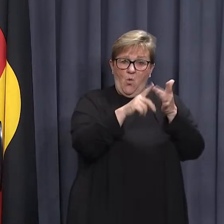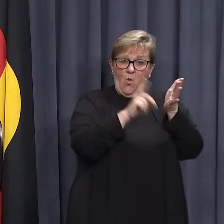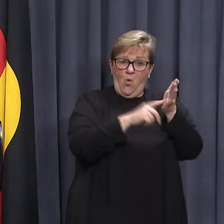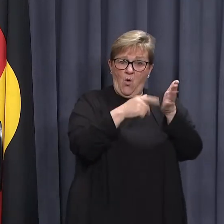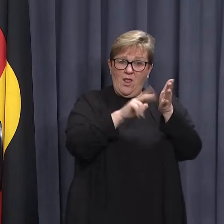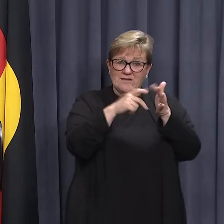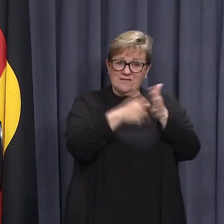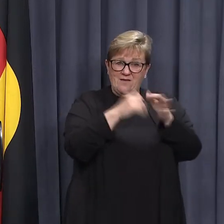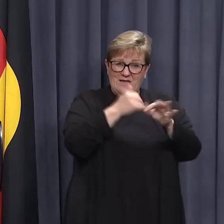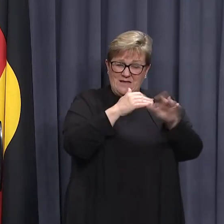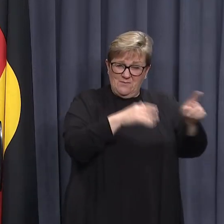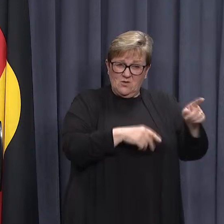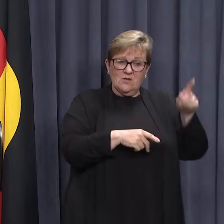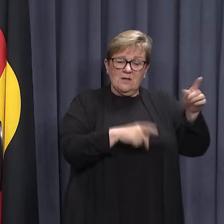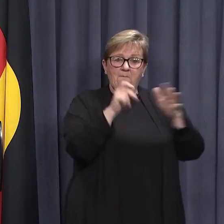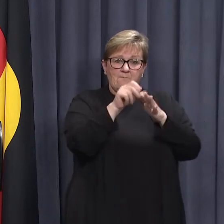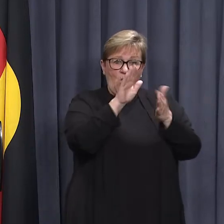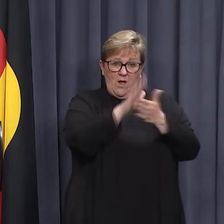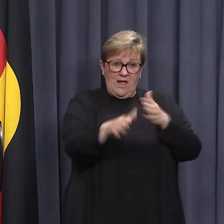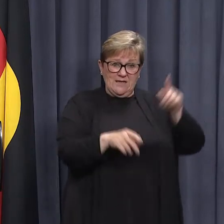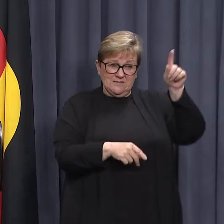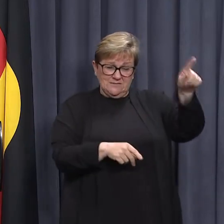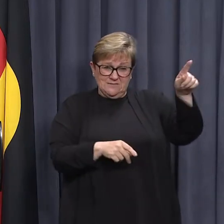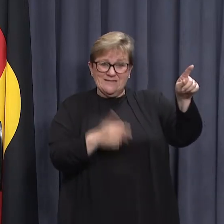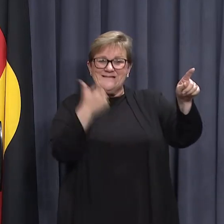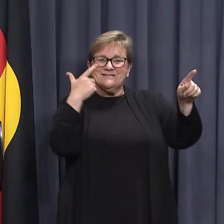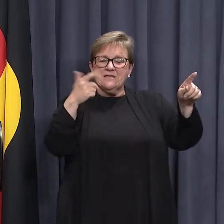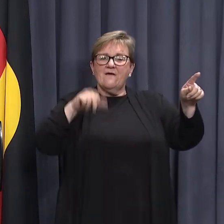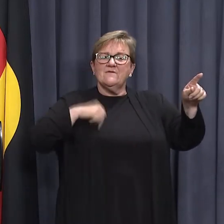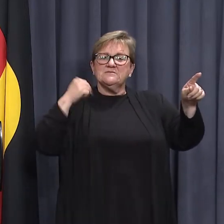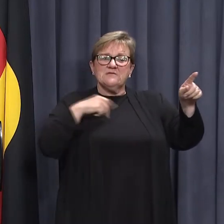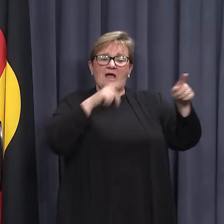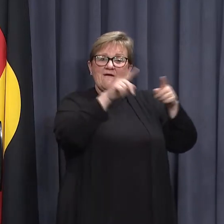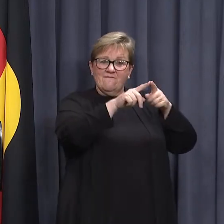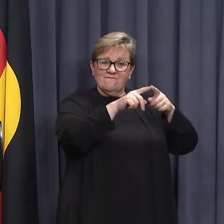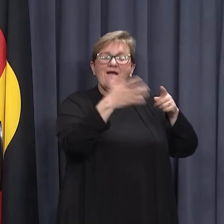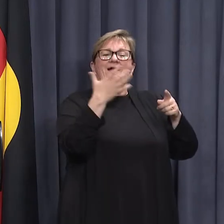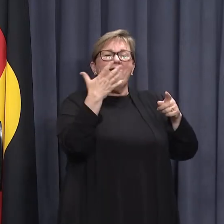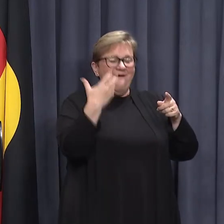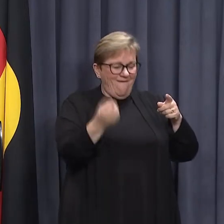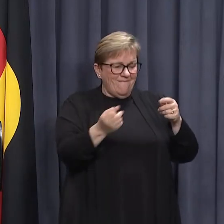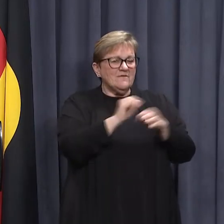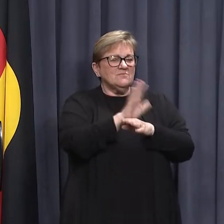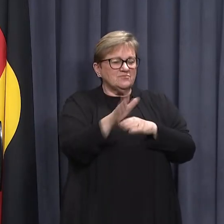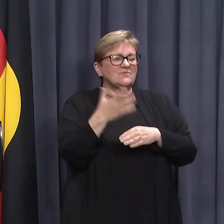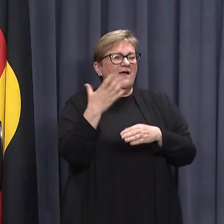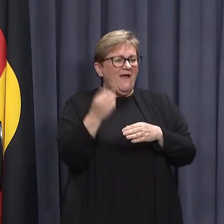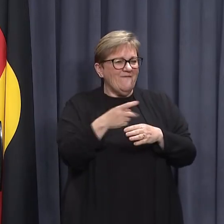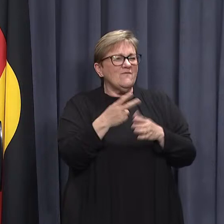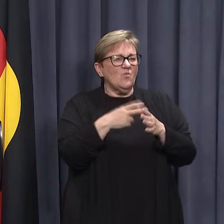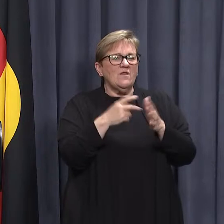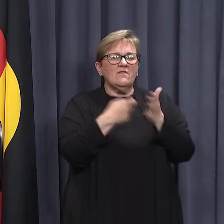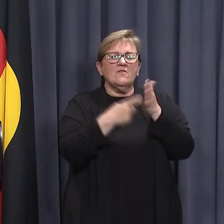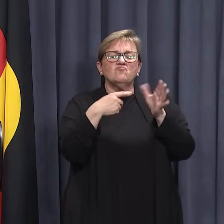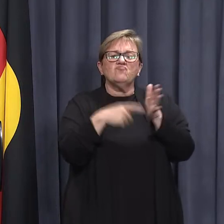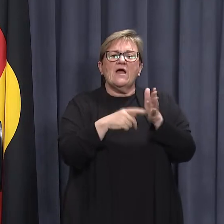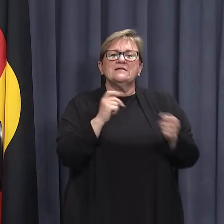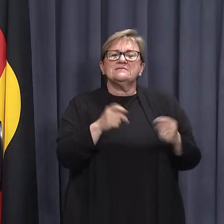remains off the coast of Port Headland with seven crew who have now returned positive rapid antigen tests.